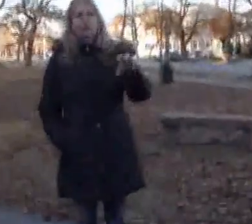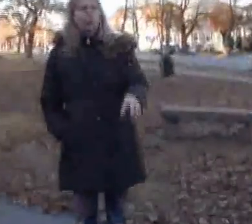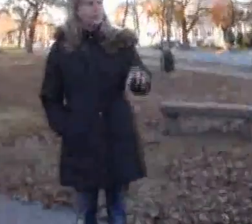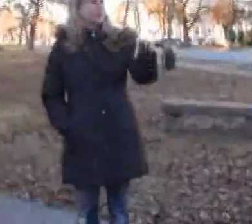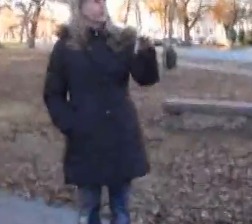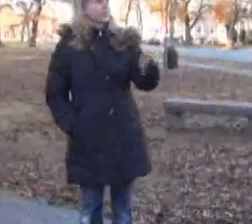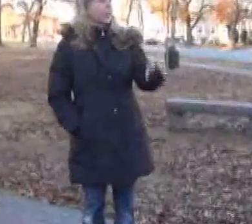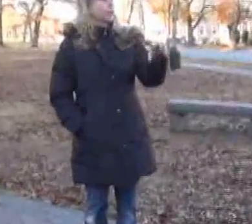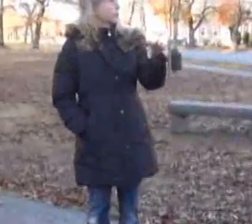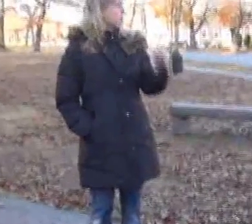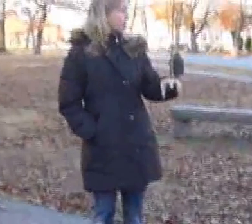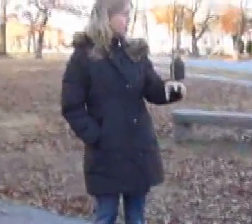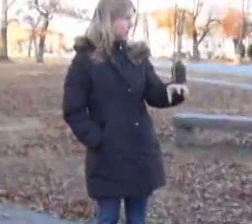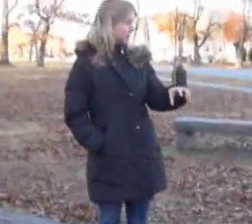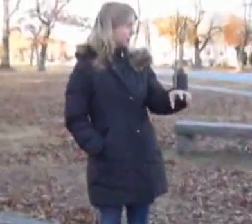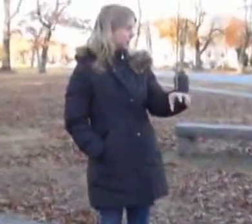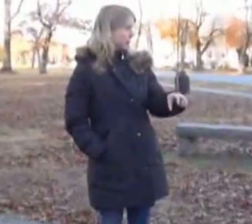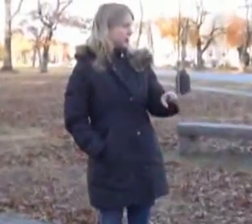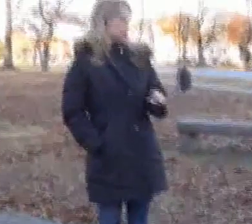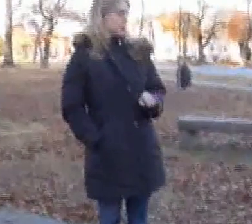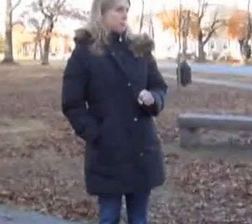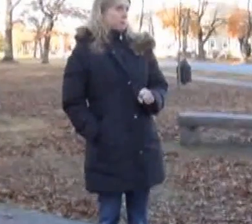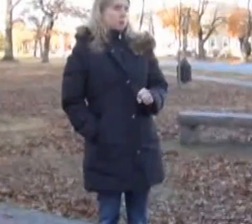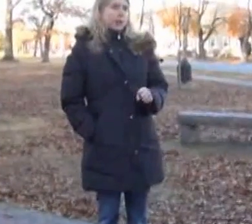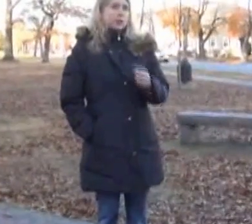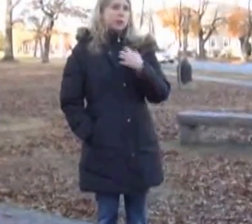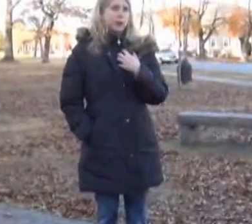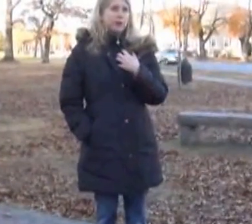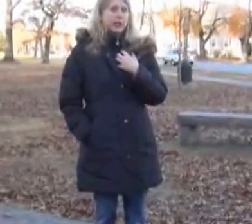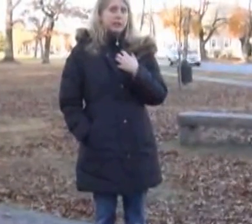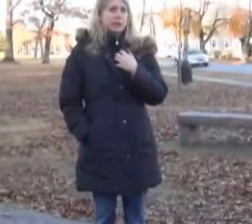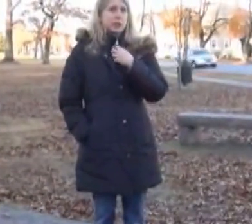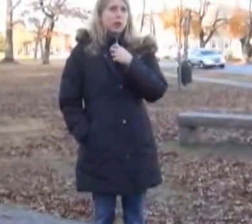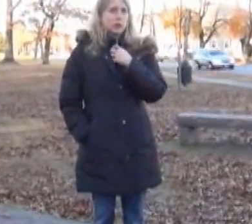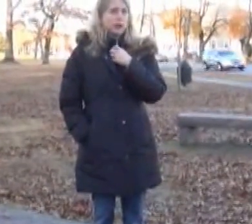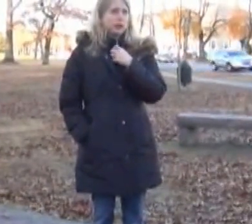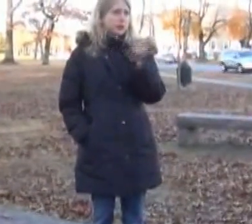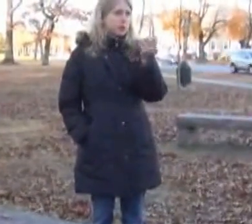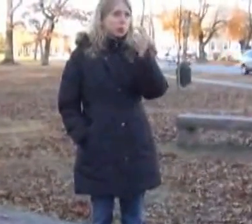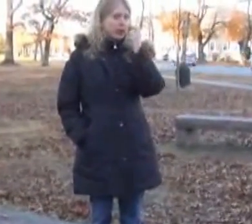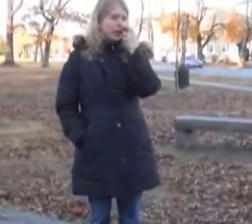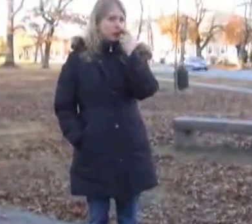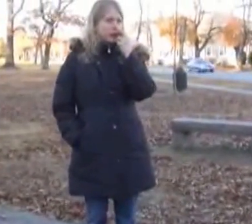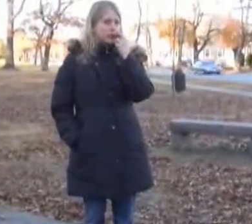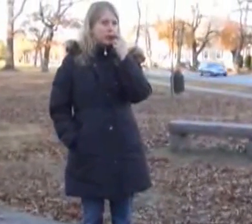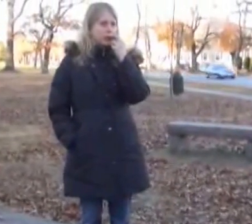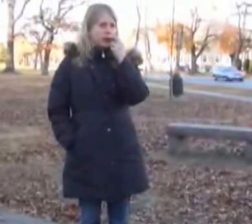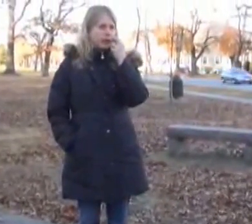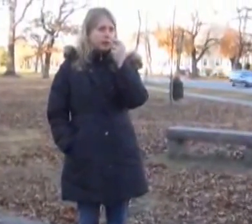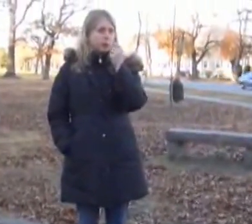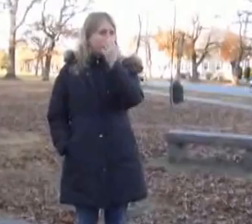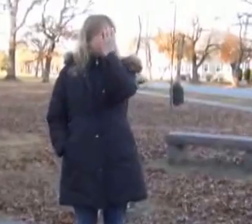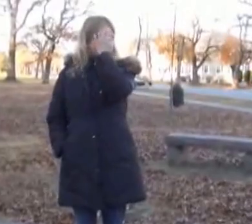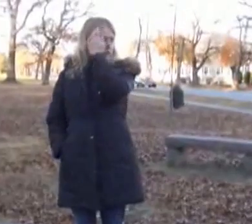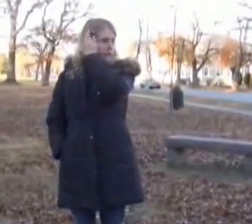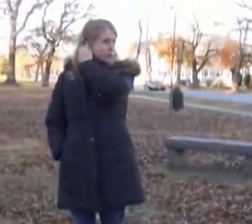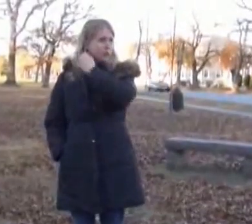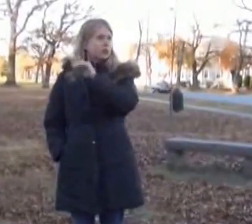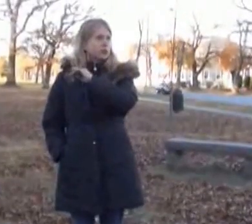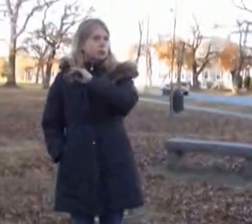and present in his life in the moment. So for me as a sculptor, I was 28 when I started working on this project. And it's still the